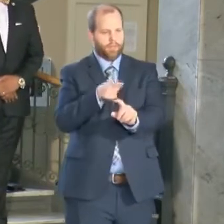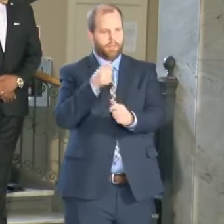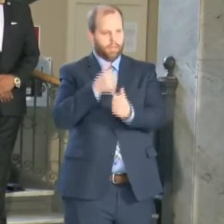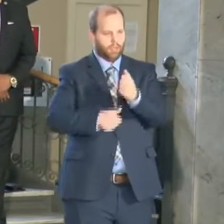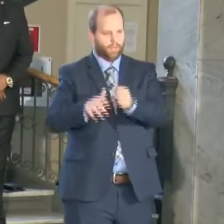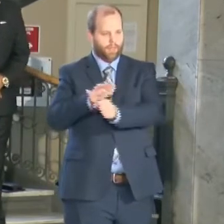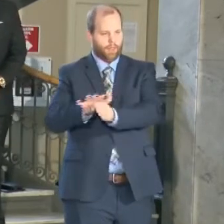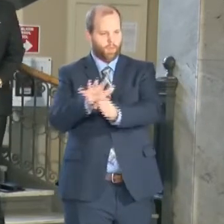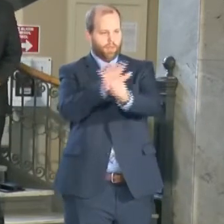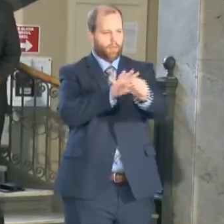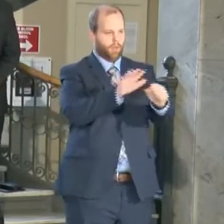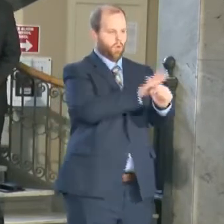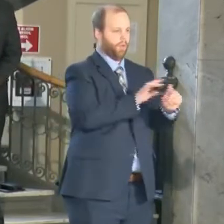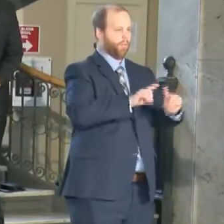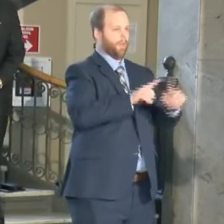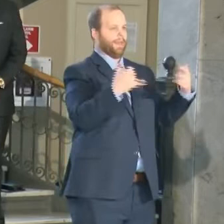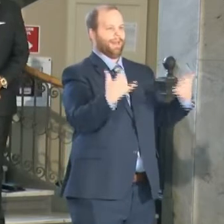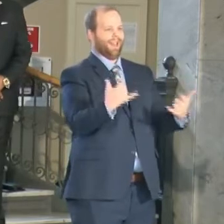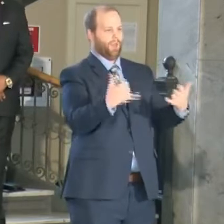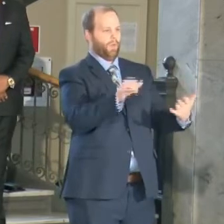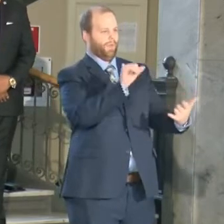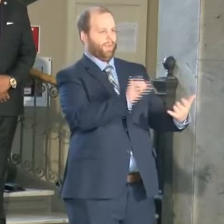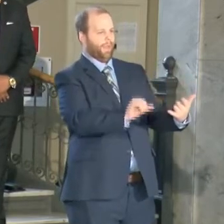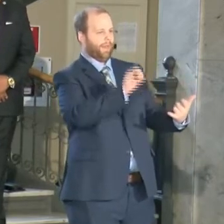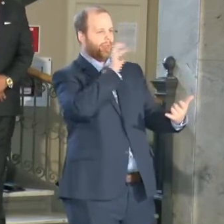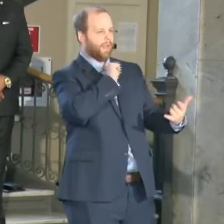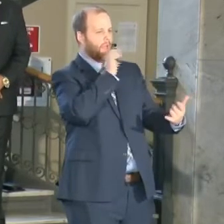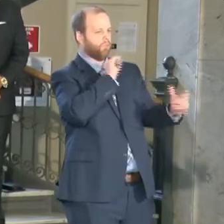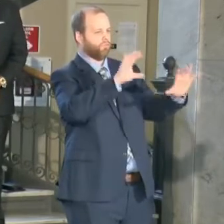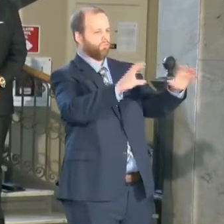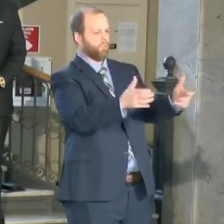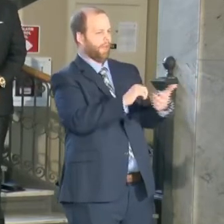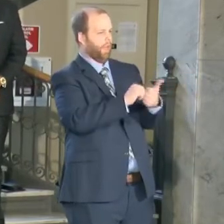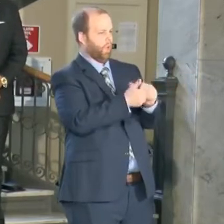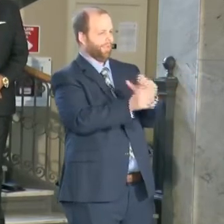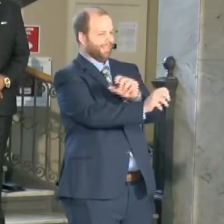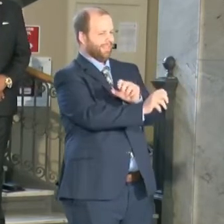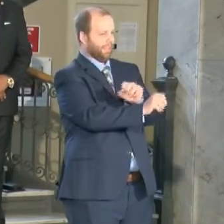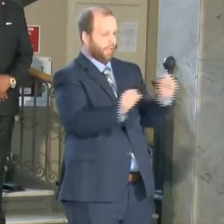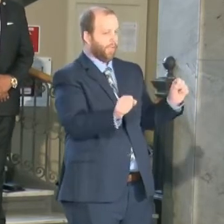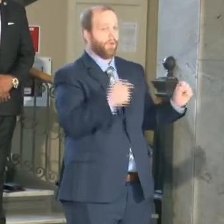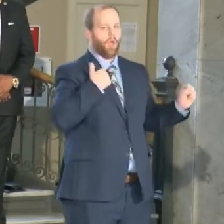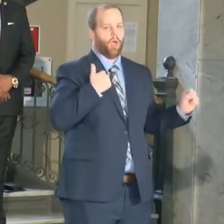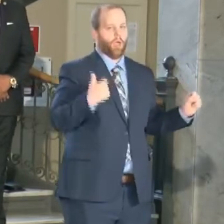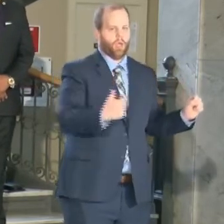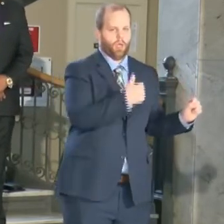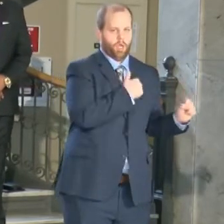talking about how do we save a generation of people our people next question